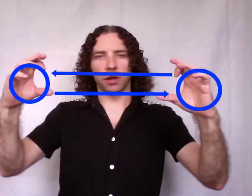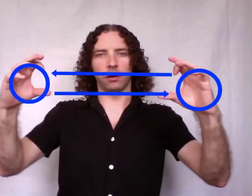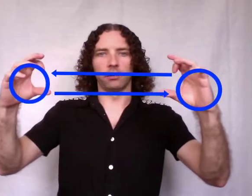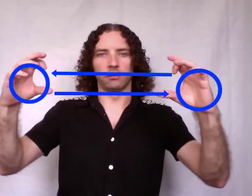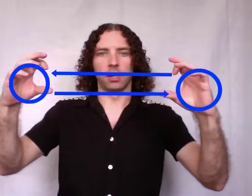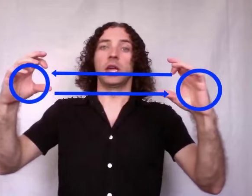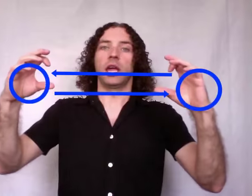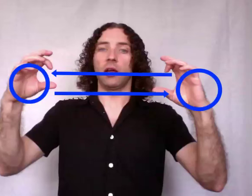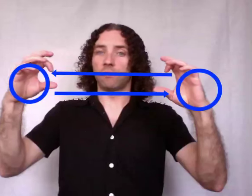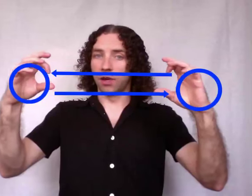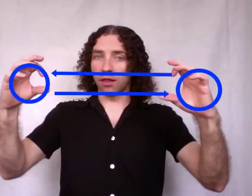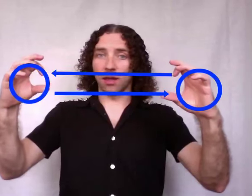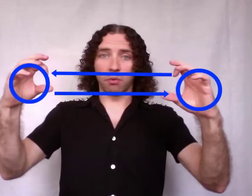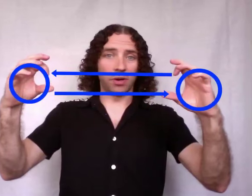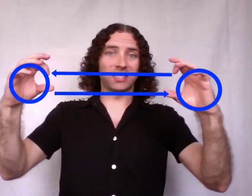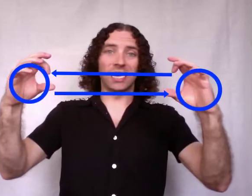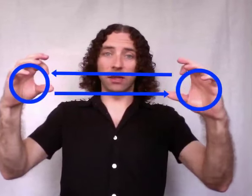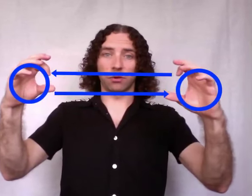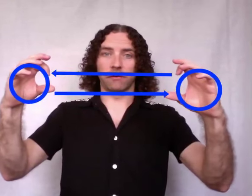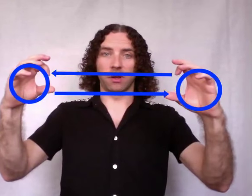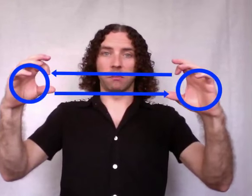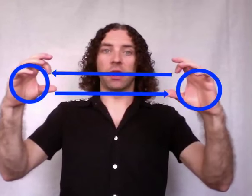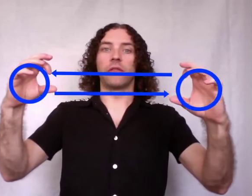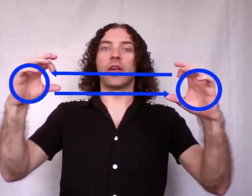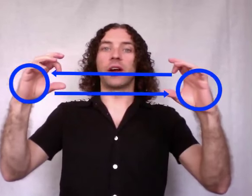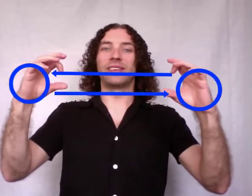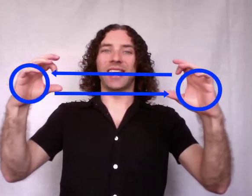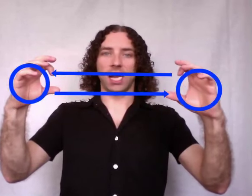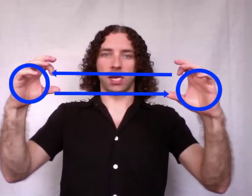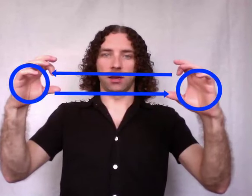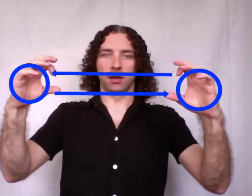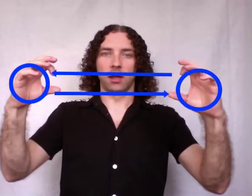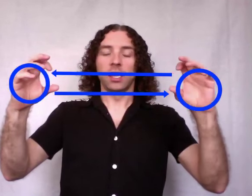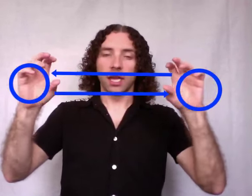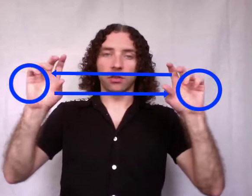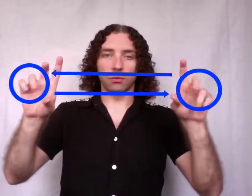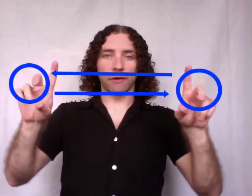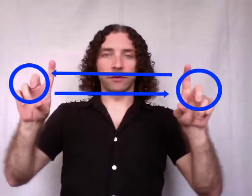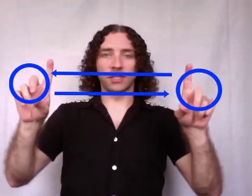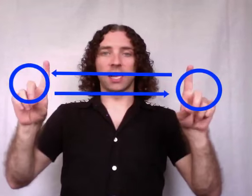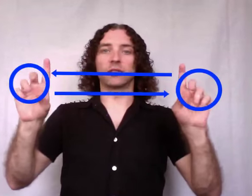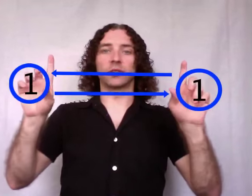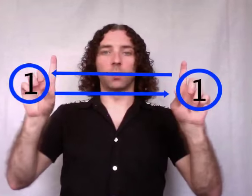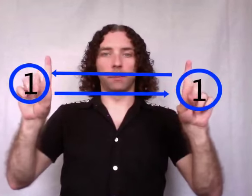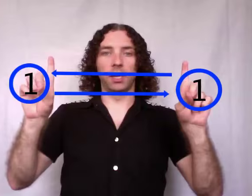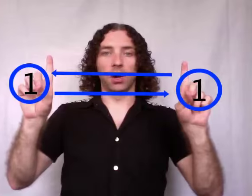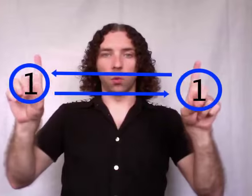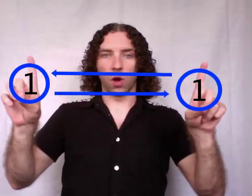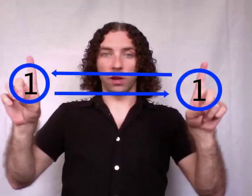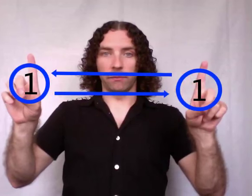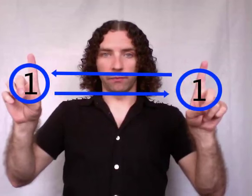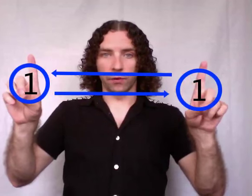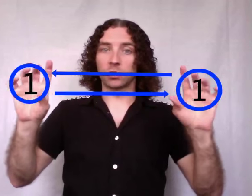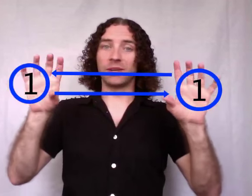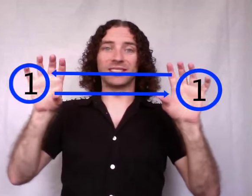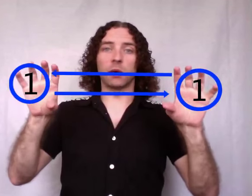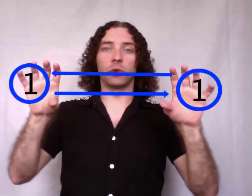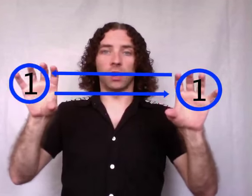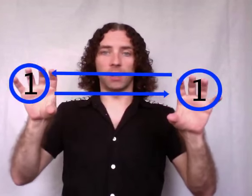other. If nothing points to either of them, they are dead. Yet, their reference counts will be one. Which means they will not be